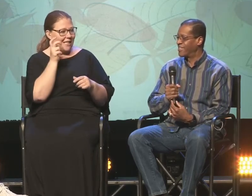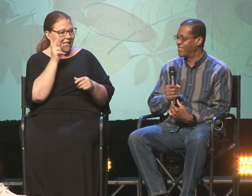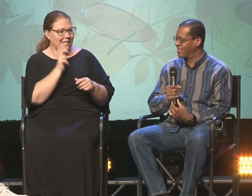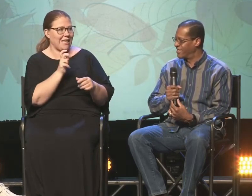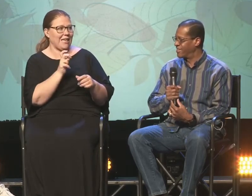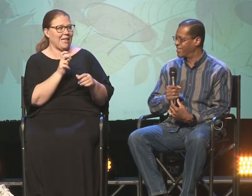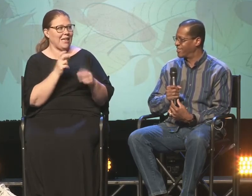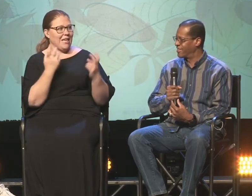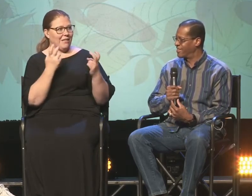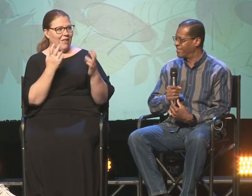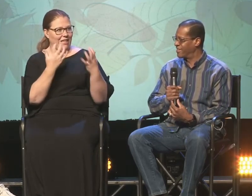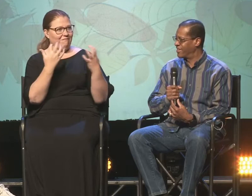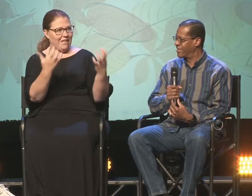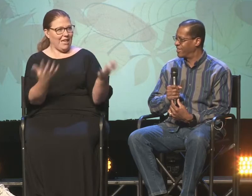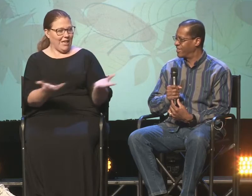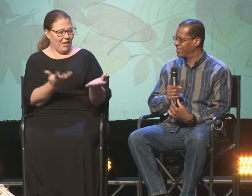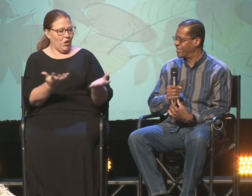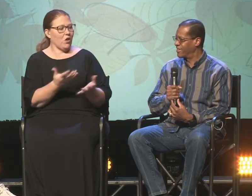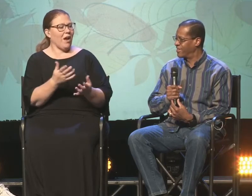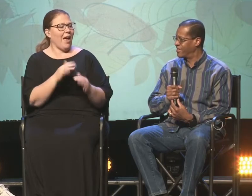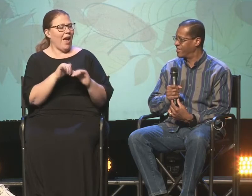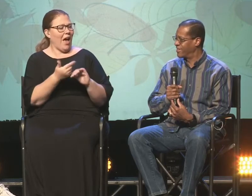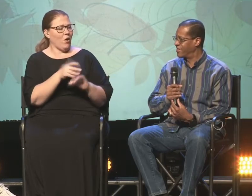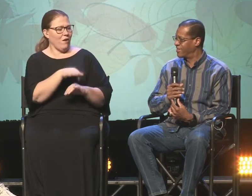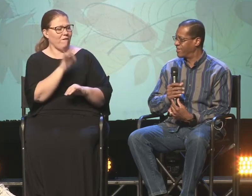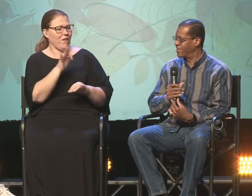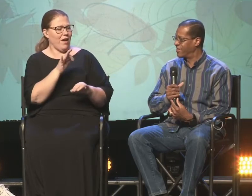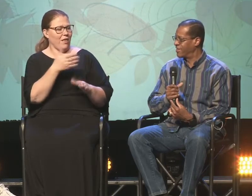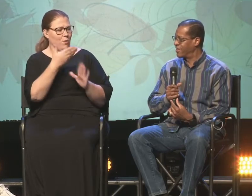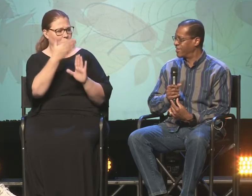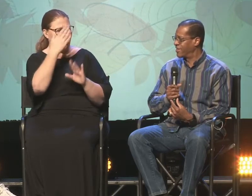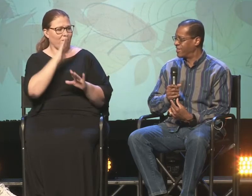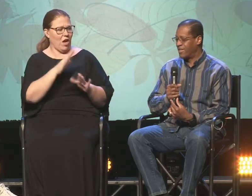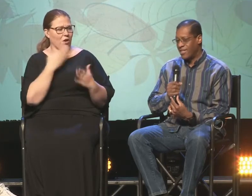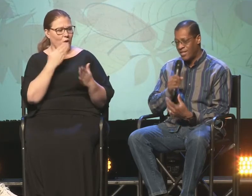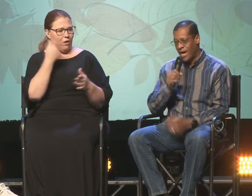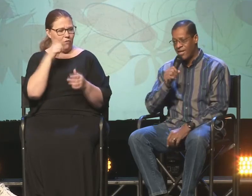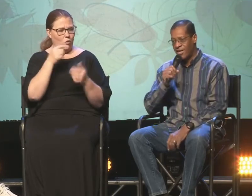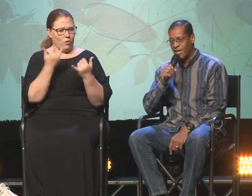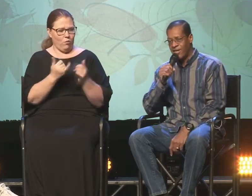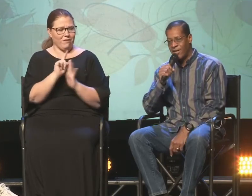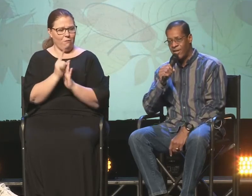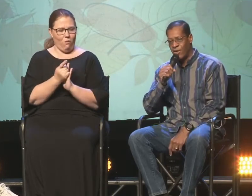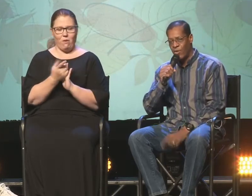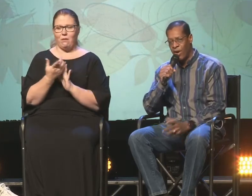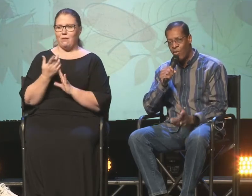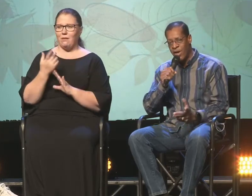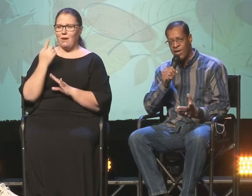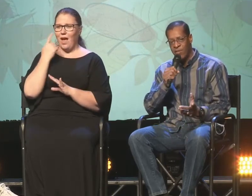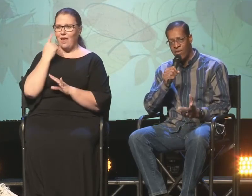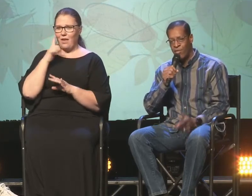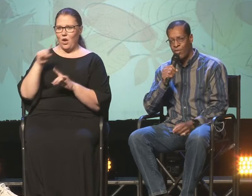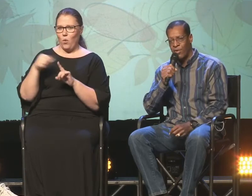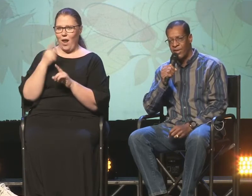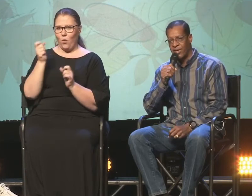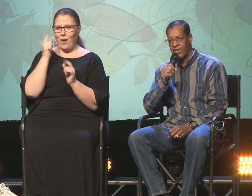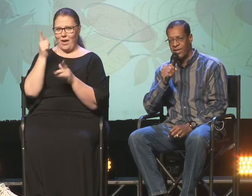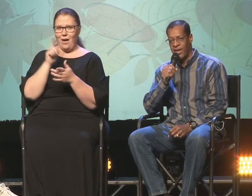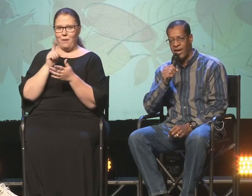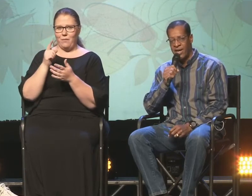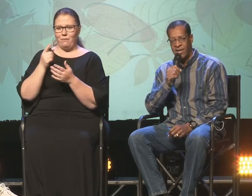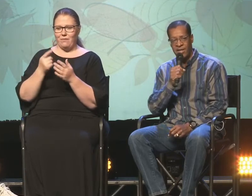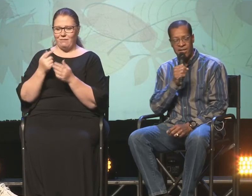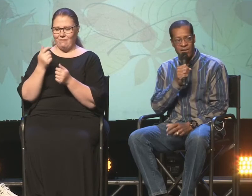to find the presence of God and gratitude for the present moment? I, I think, you know, when I wake up every morning,